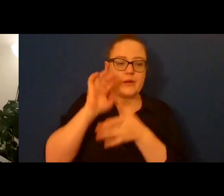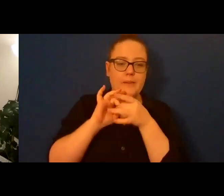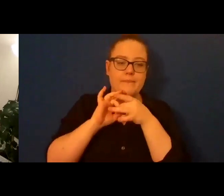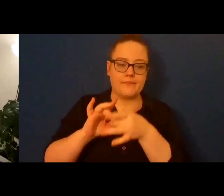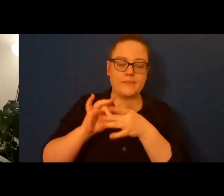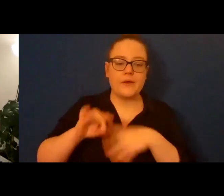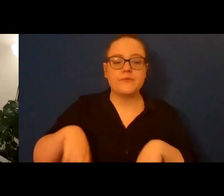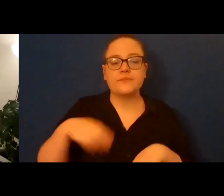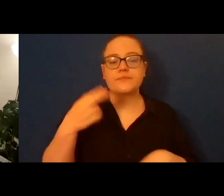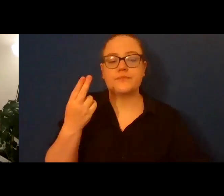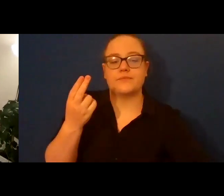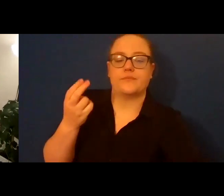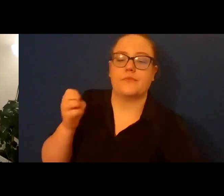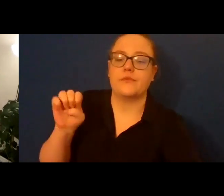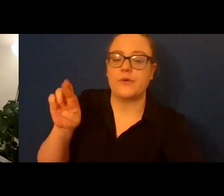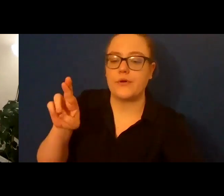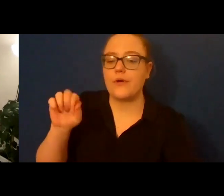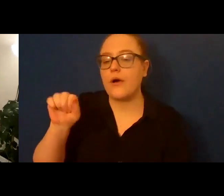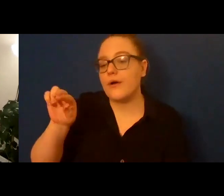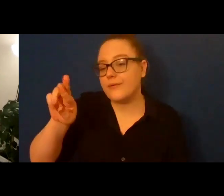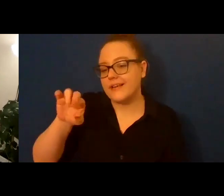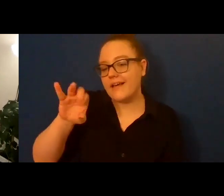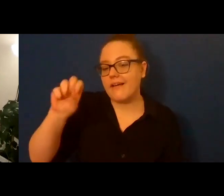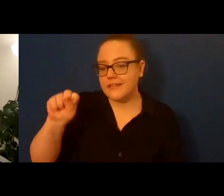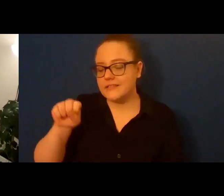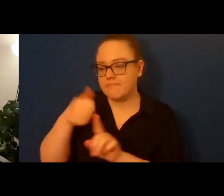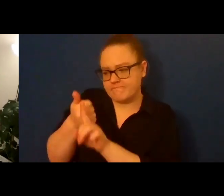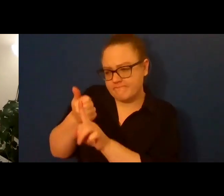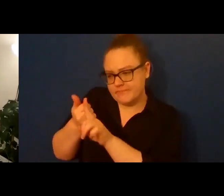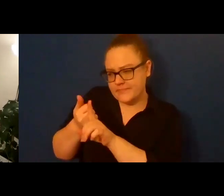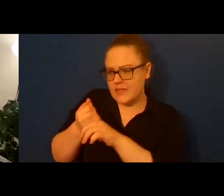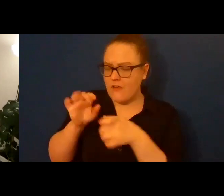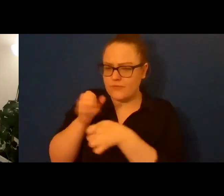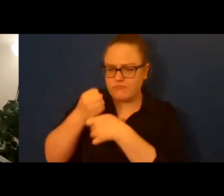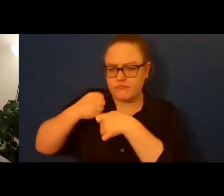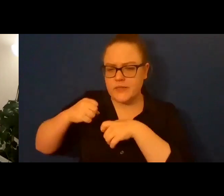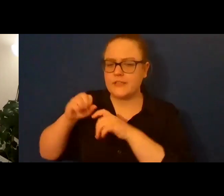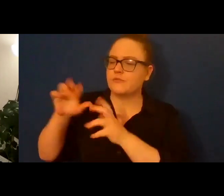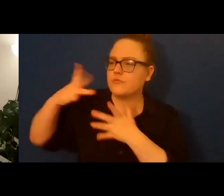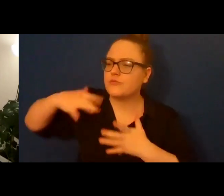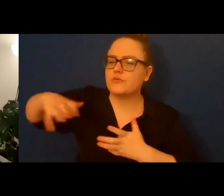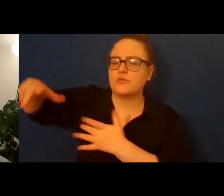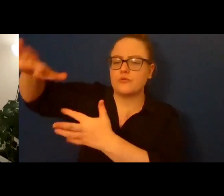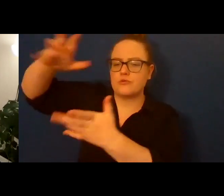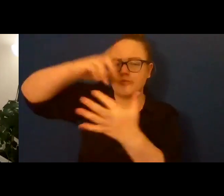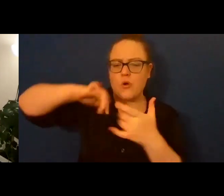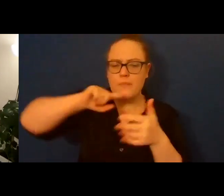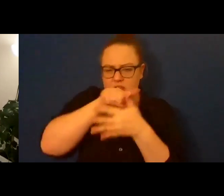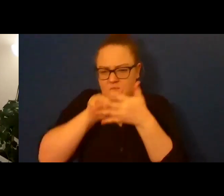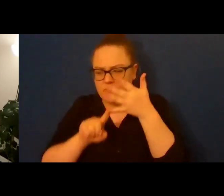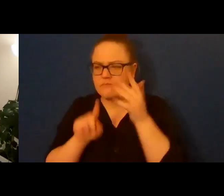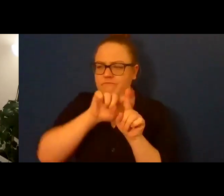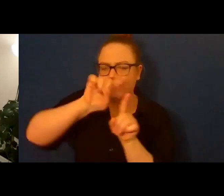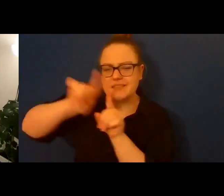Gyges, the big-limbed, and Briarius, the sea goat, maker of storms. They were giants who grew up to defeat the Titans. They were